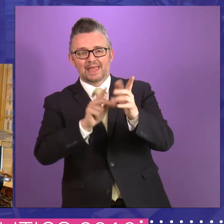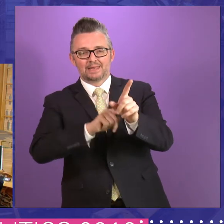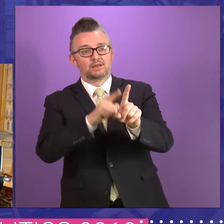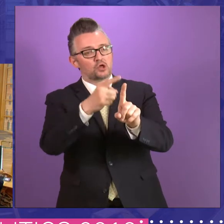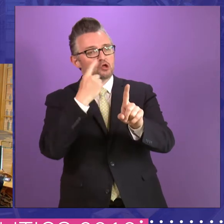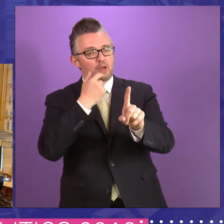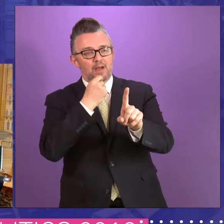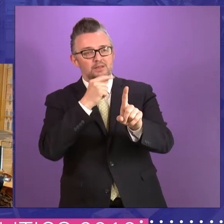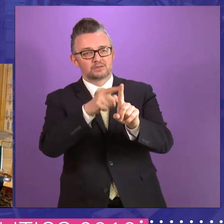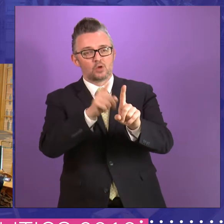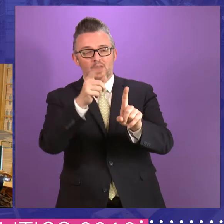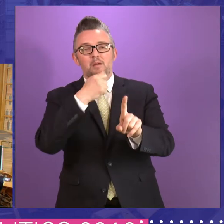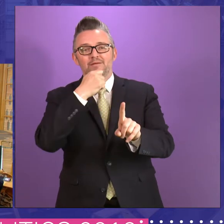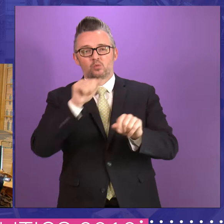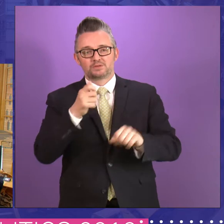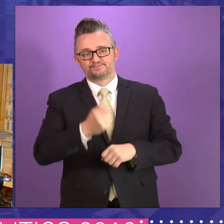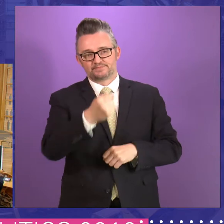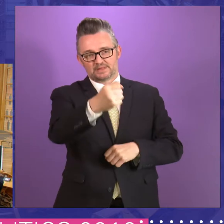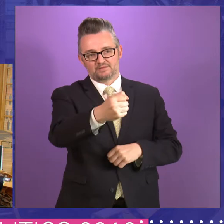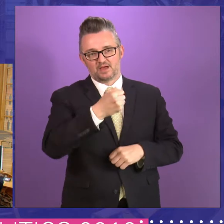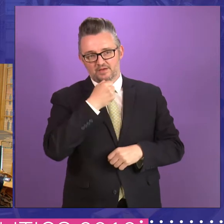Yes. Oh, here comes the microphone. That's good.